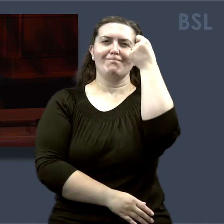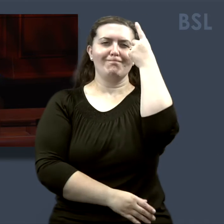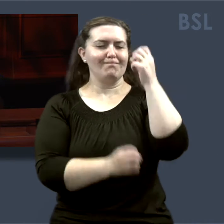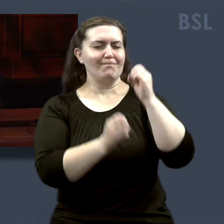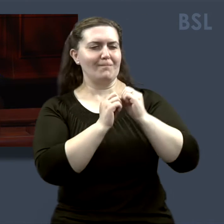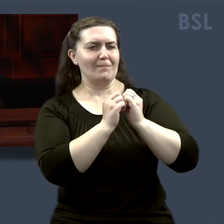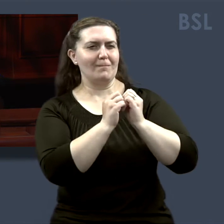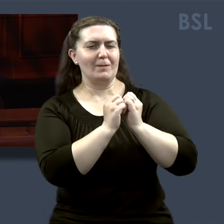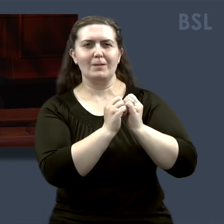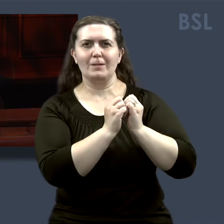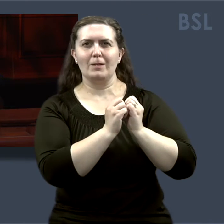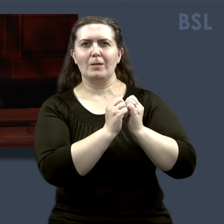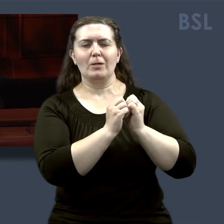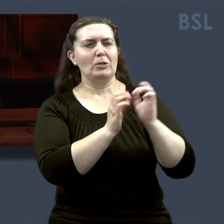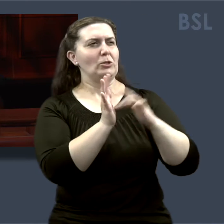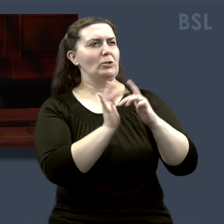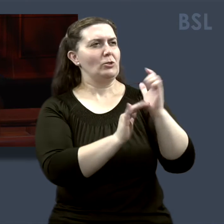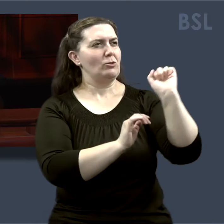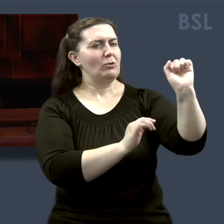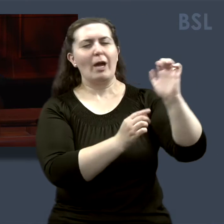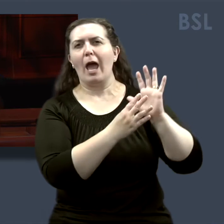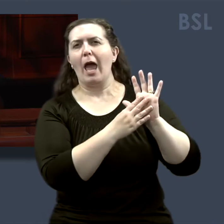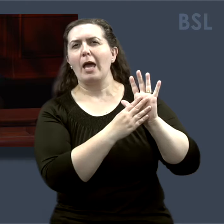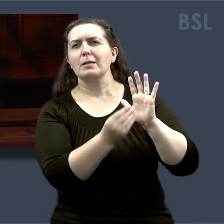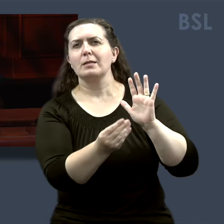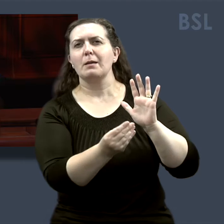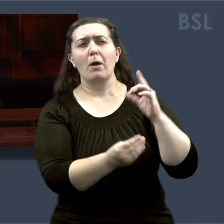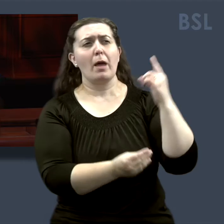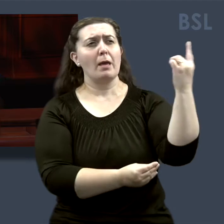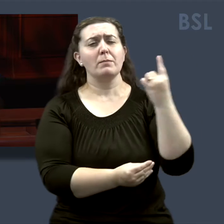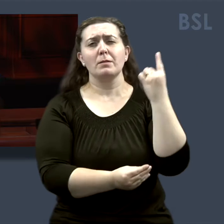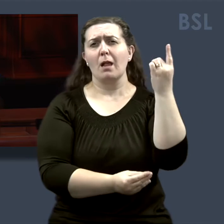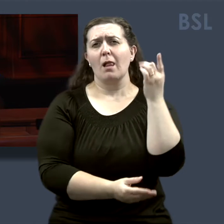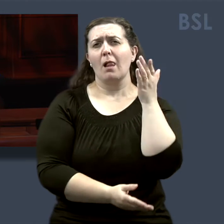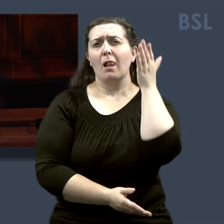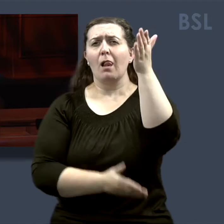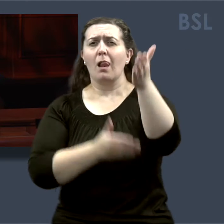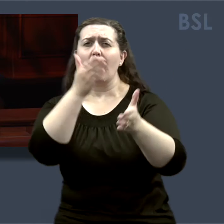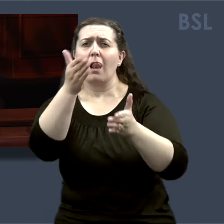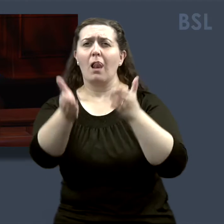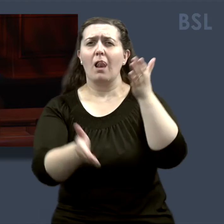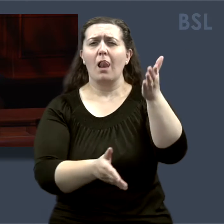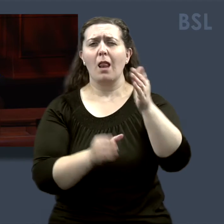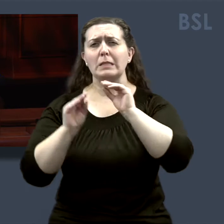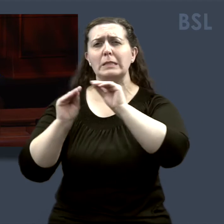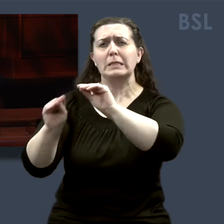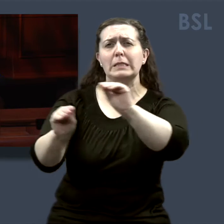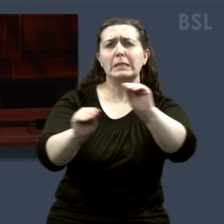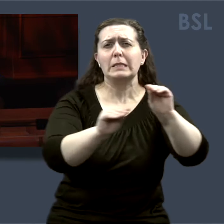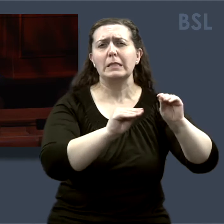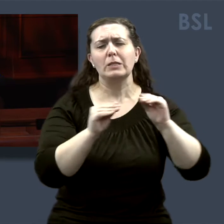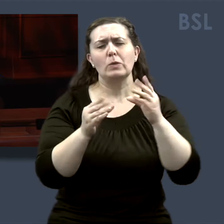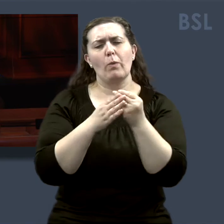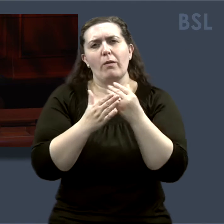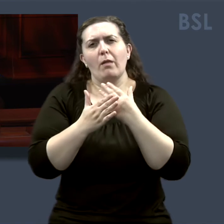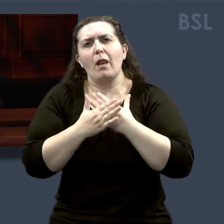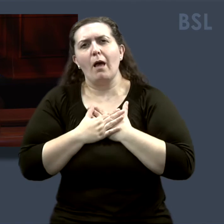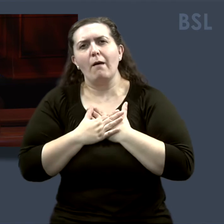appreciate the example of our dear Savior as He spent so much of His time ministering to others with love.